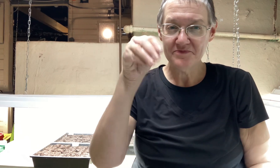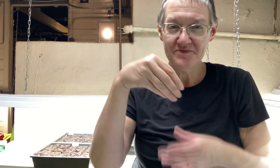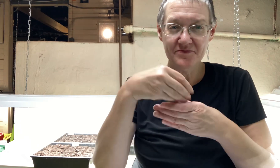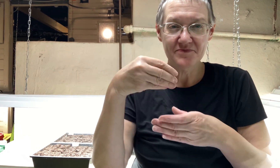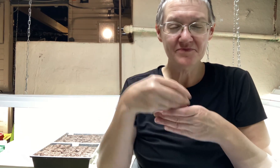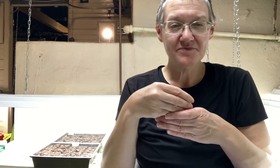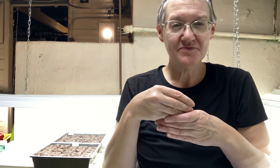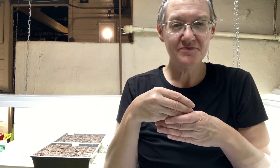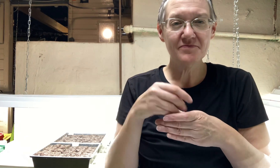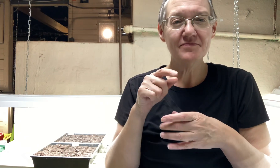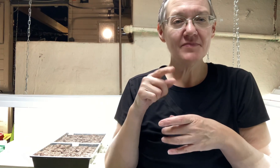garden mid-april